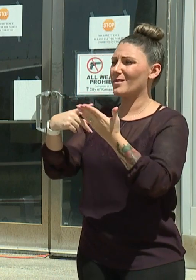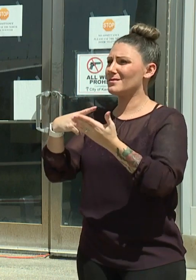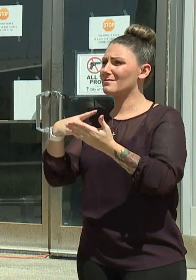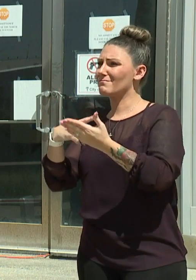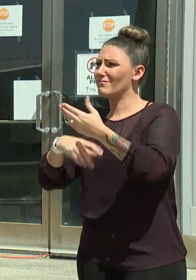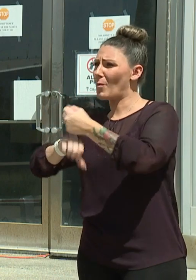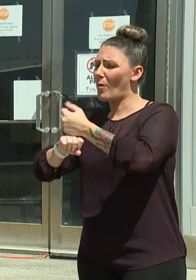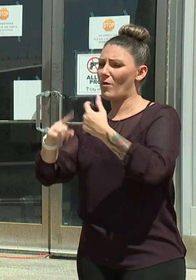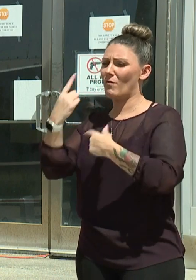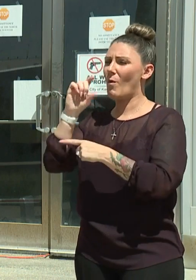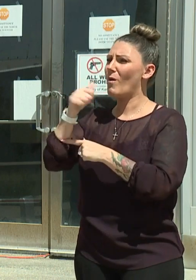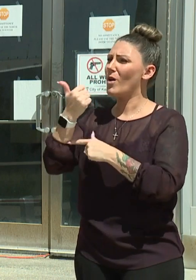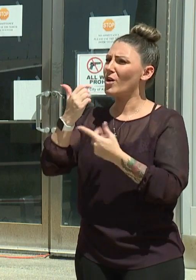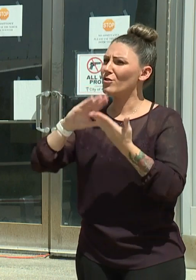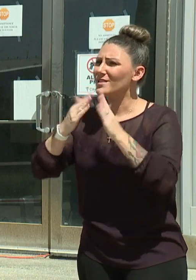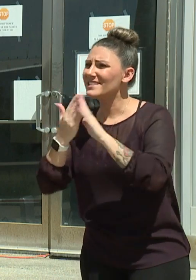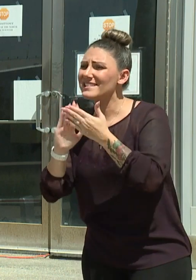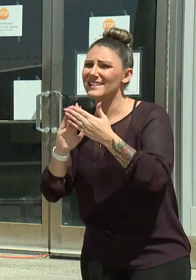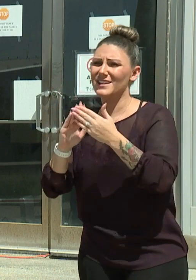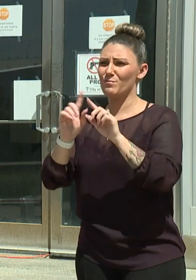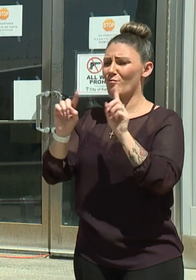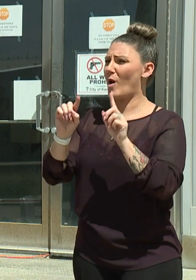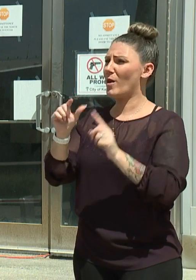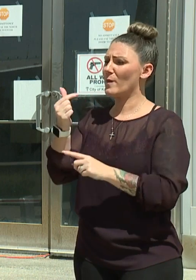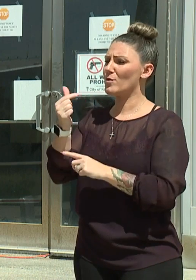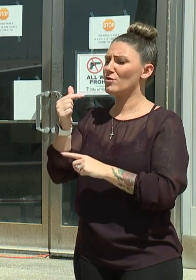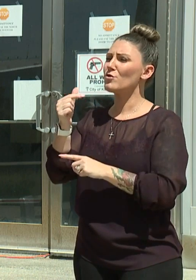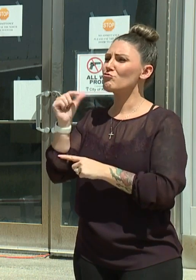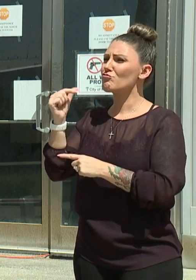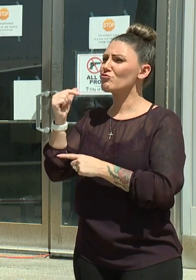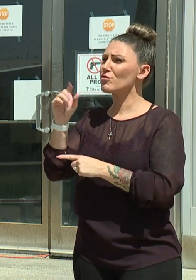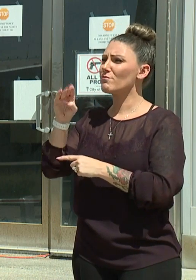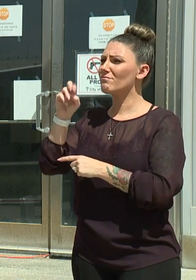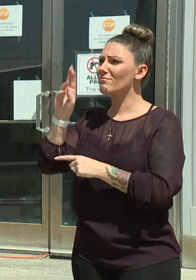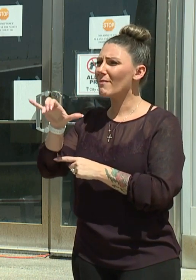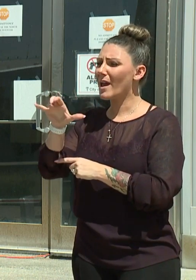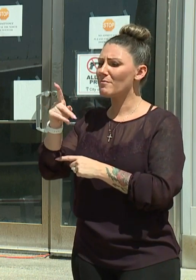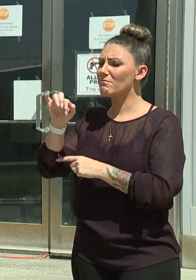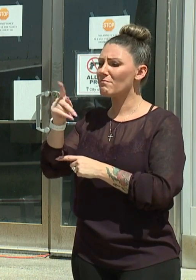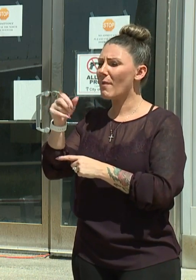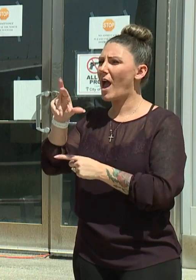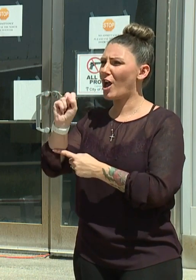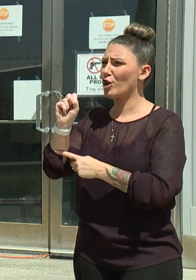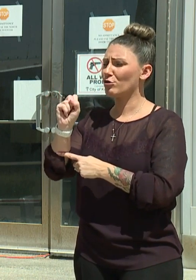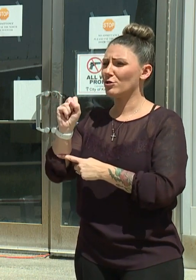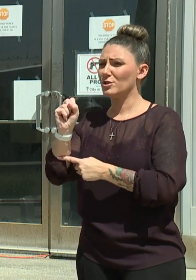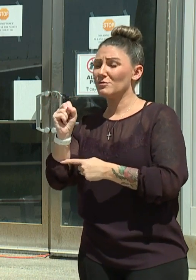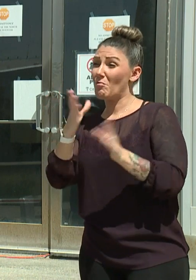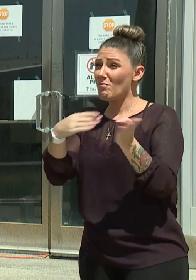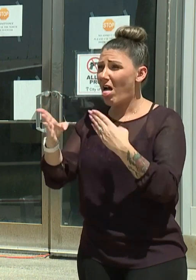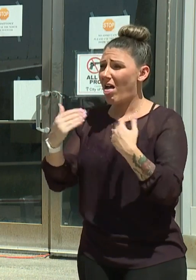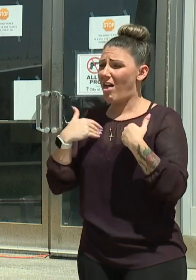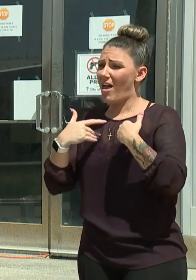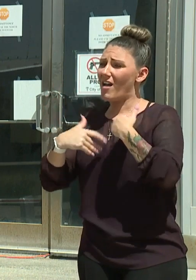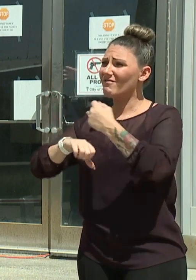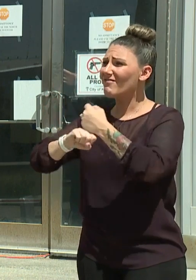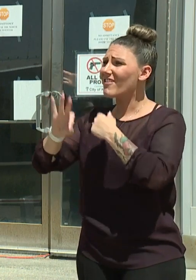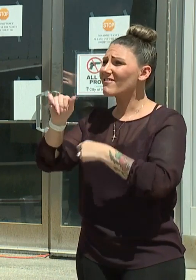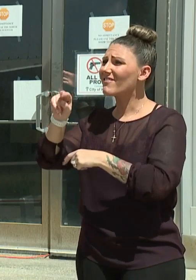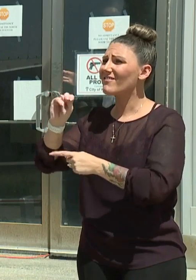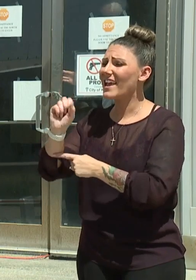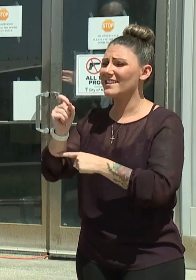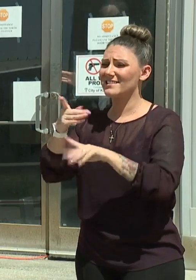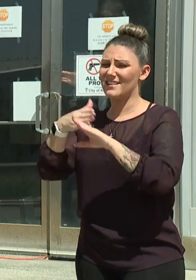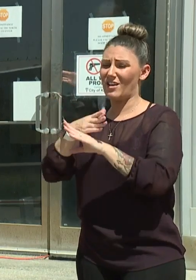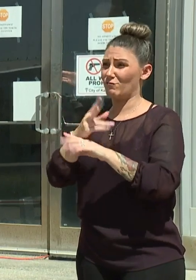some level, of this. I think the Green Bay Packers are planning to have fans after the first two games. I certainly imagine that the teams that play